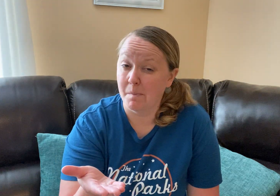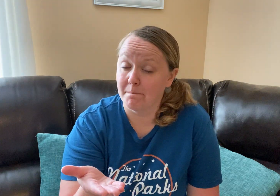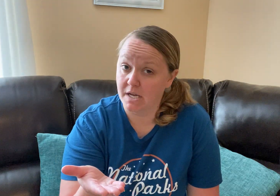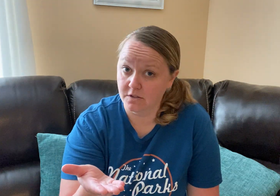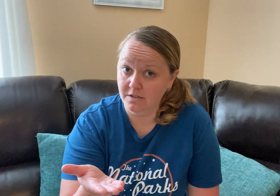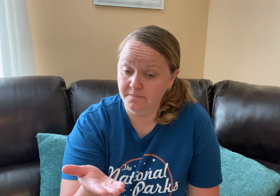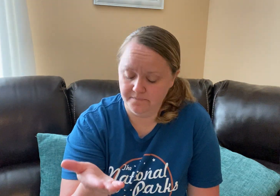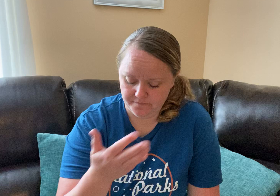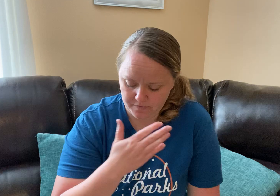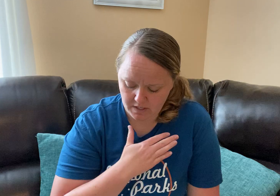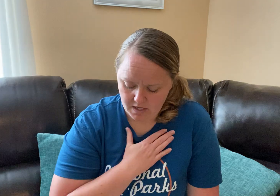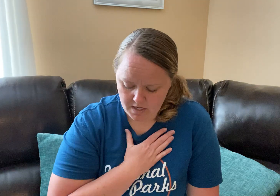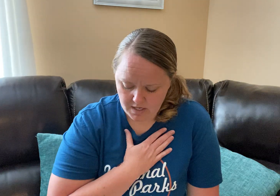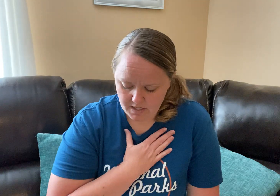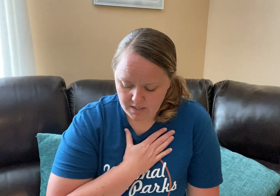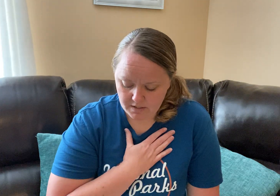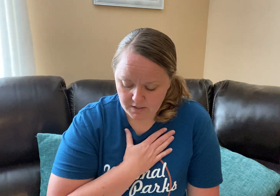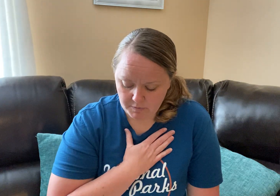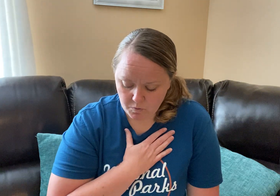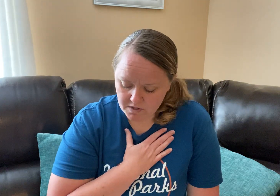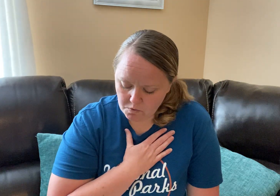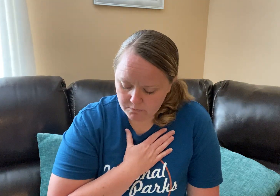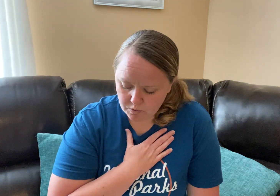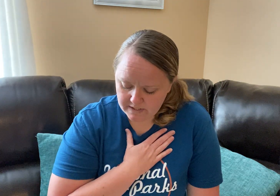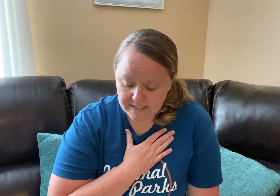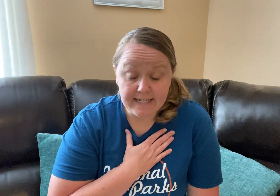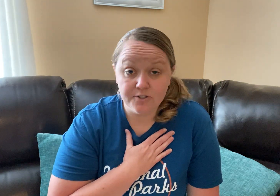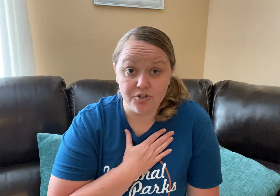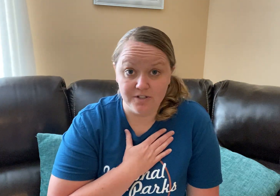Metal. Tell me a word that rhymes with teacher.